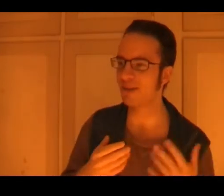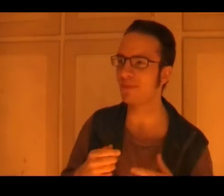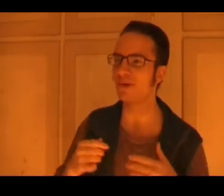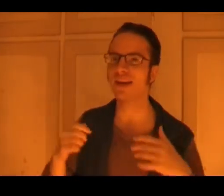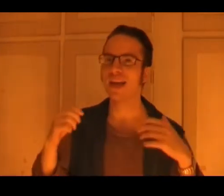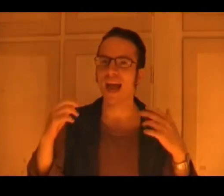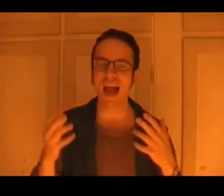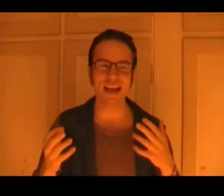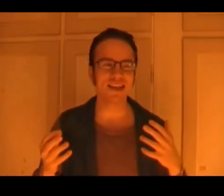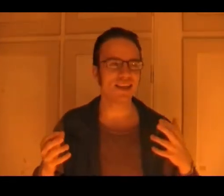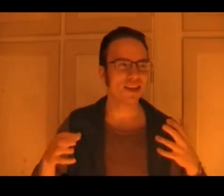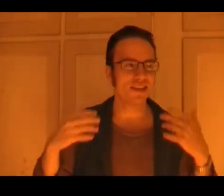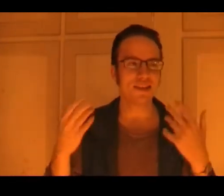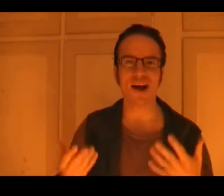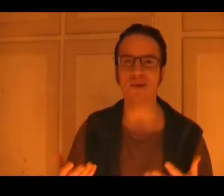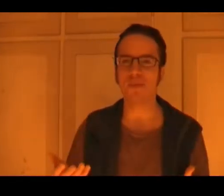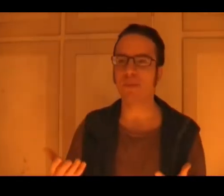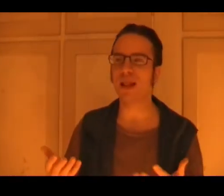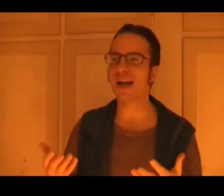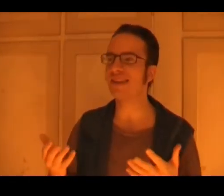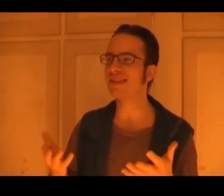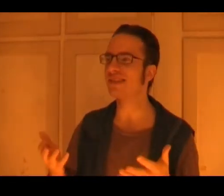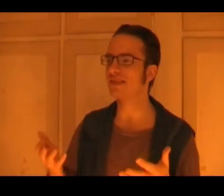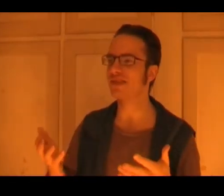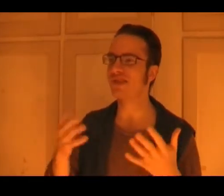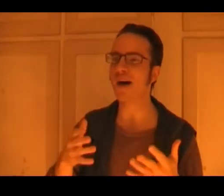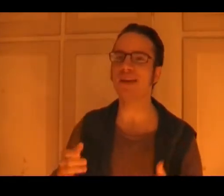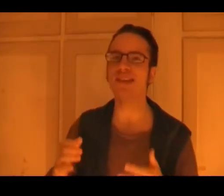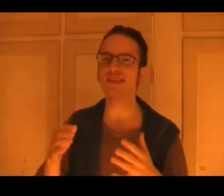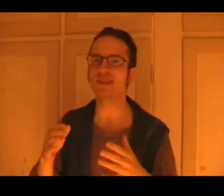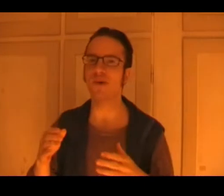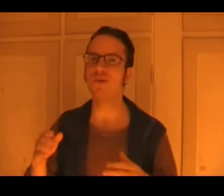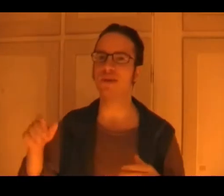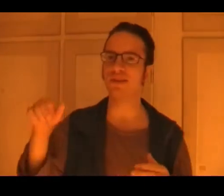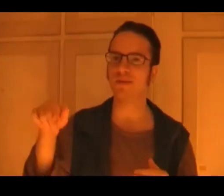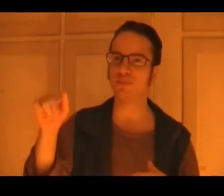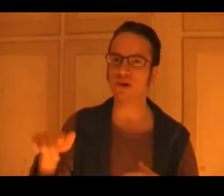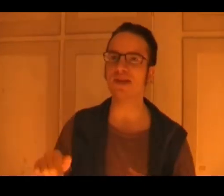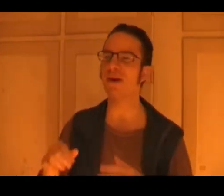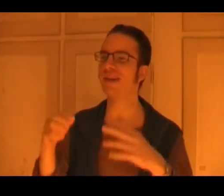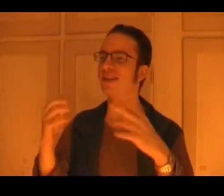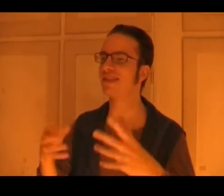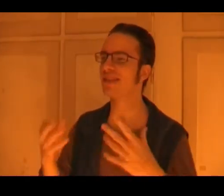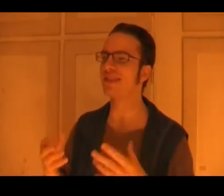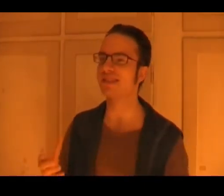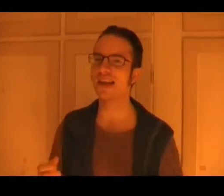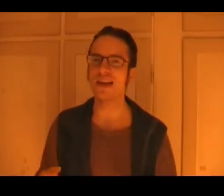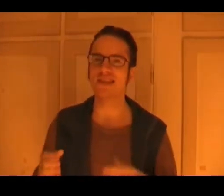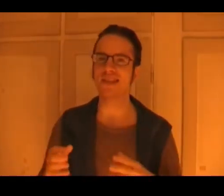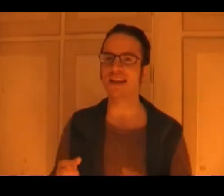them, or, and, and, Platt doesn't stop it, he doesn't go over and press the button, he doesn't, he just stands